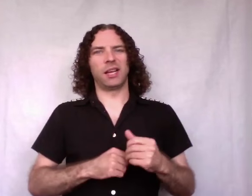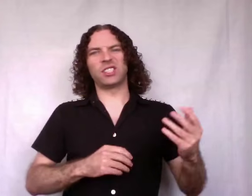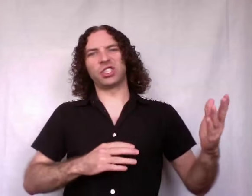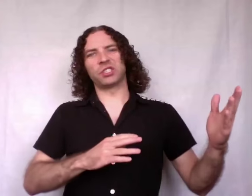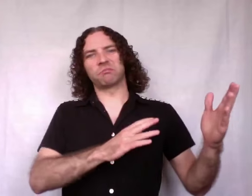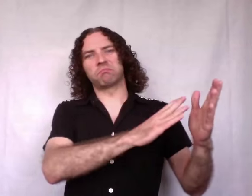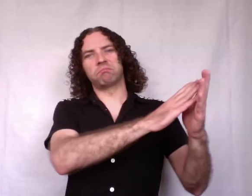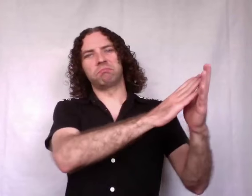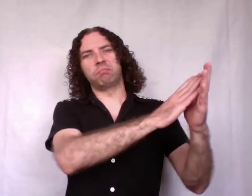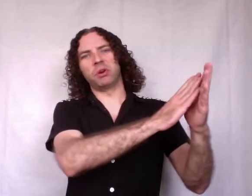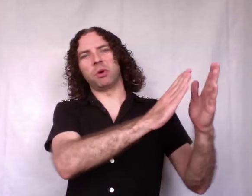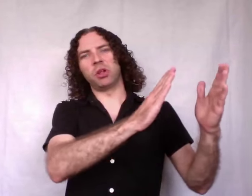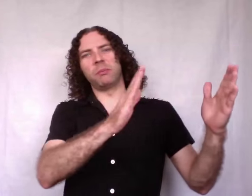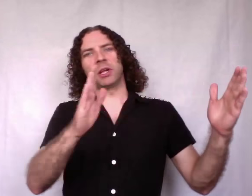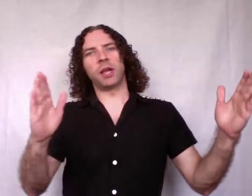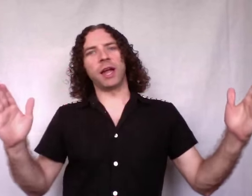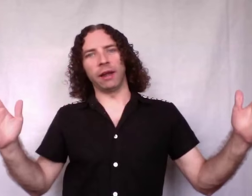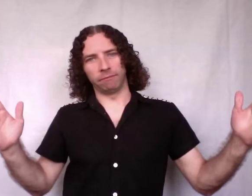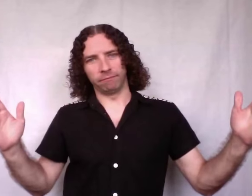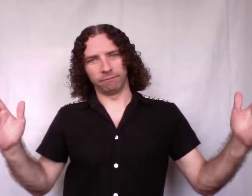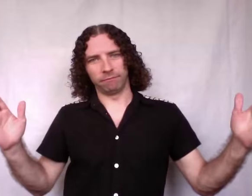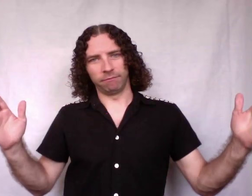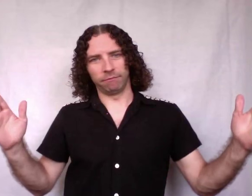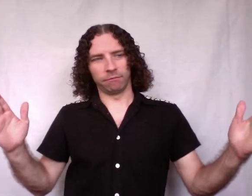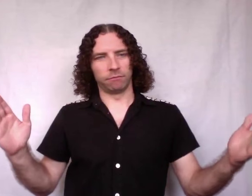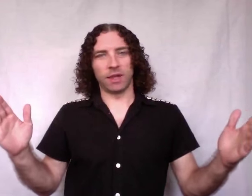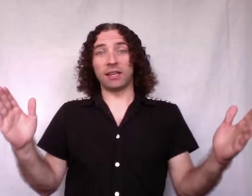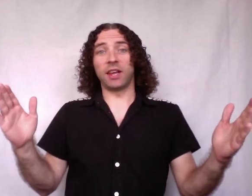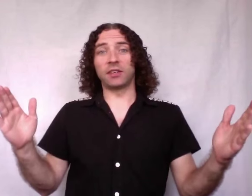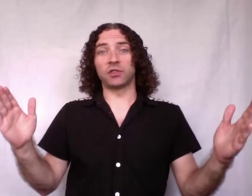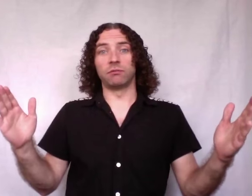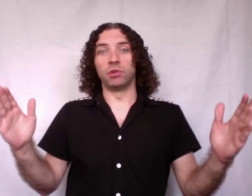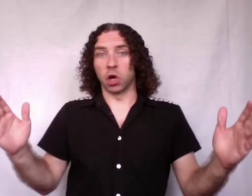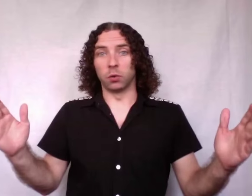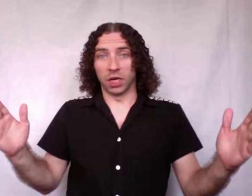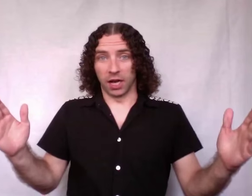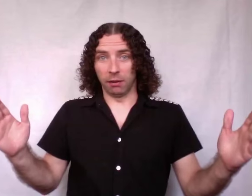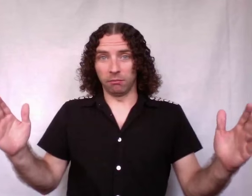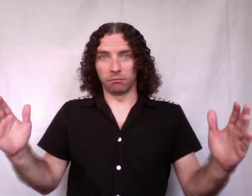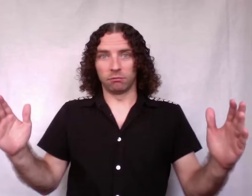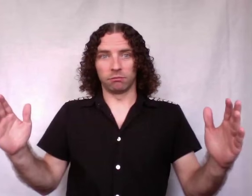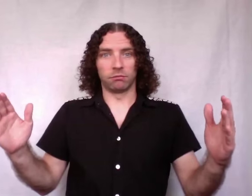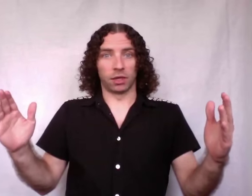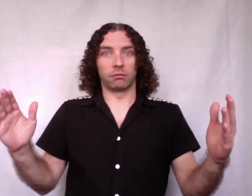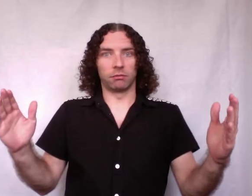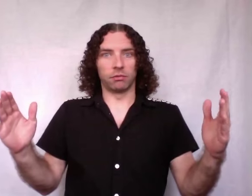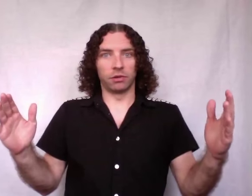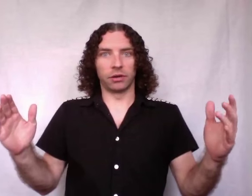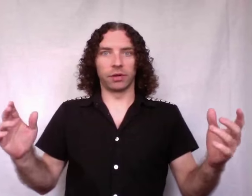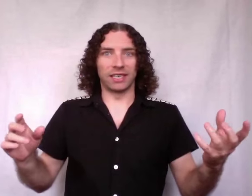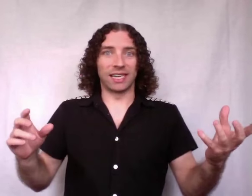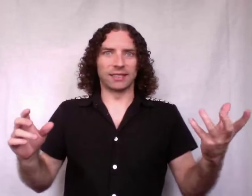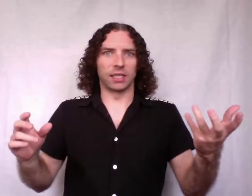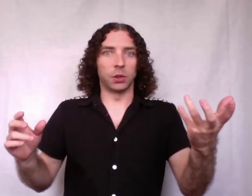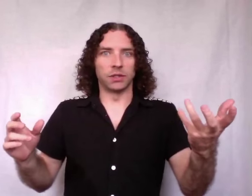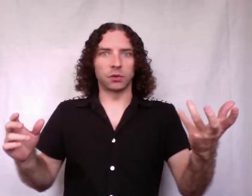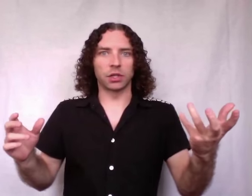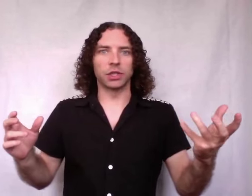Let's just put them all in a big line. That takes no time. Like, literally, it takes like two instructions.